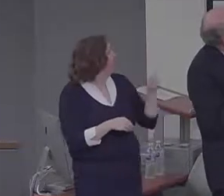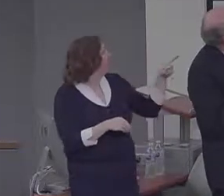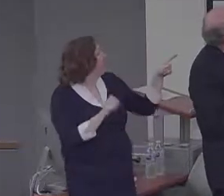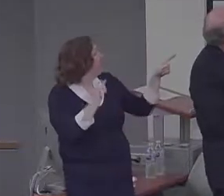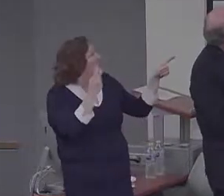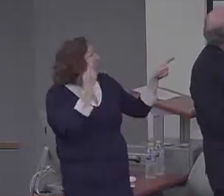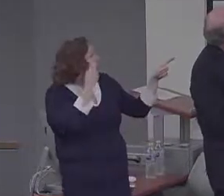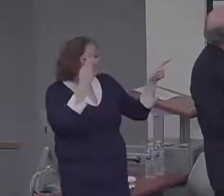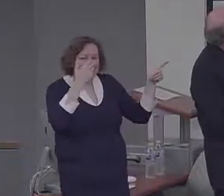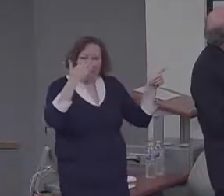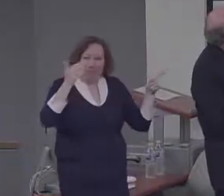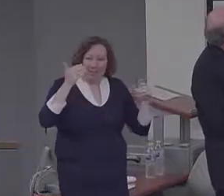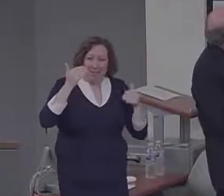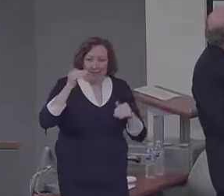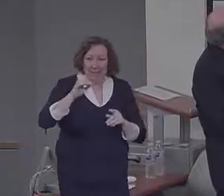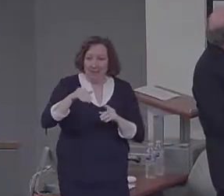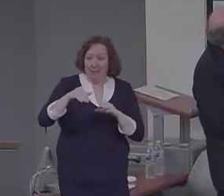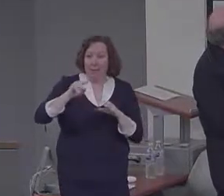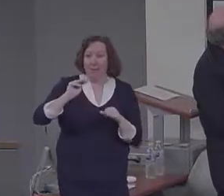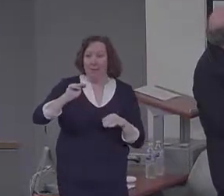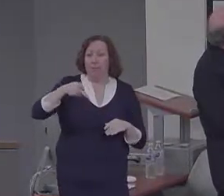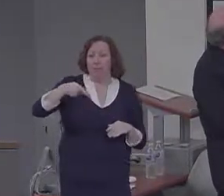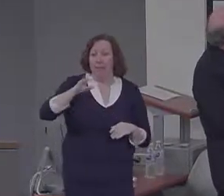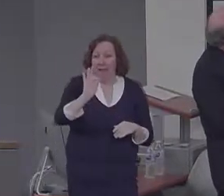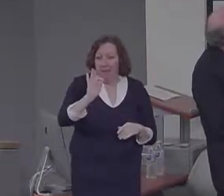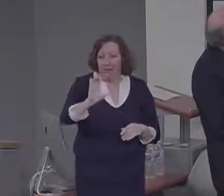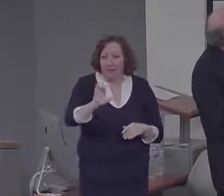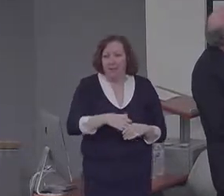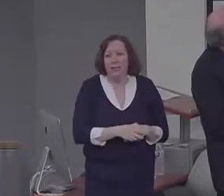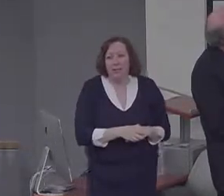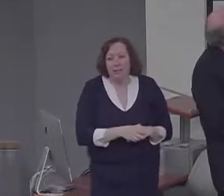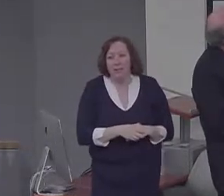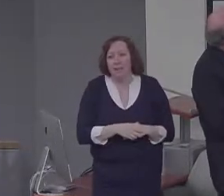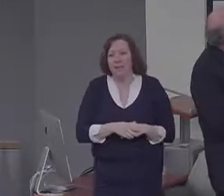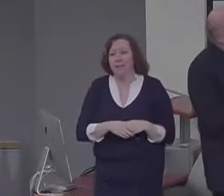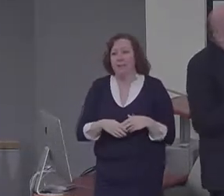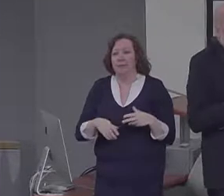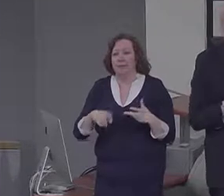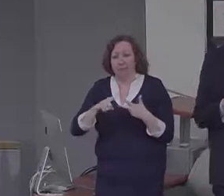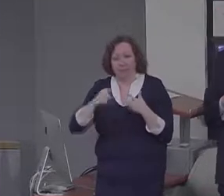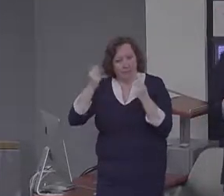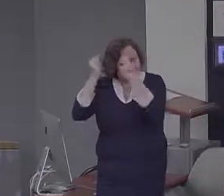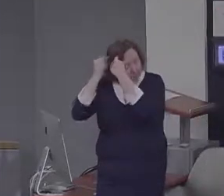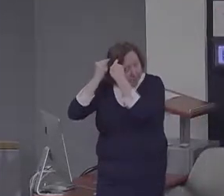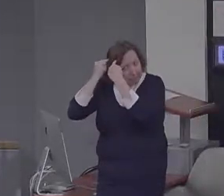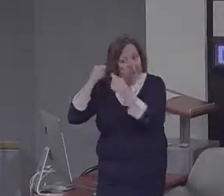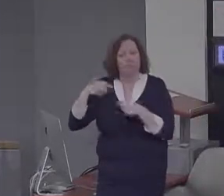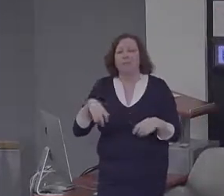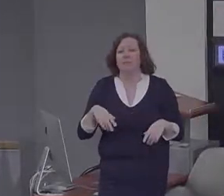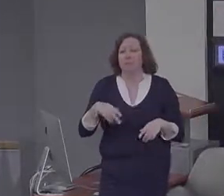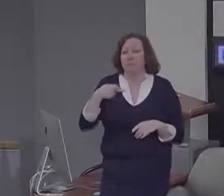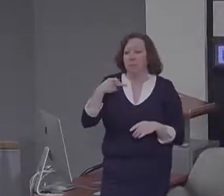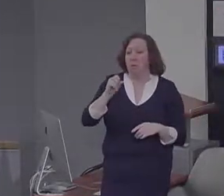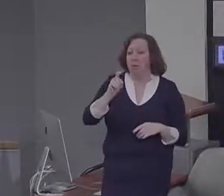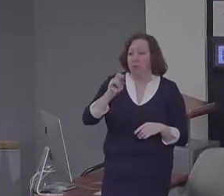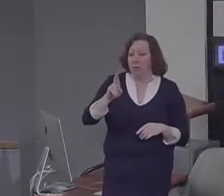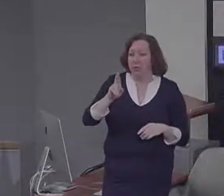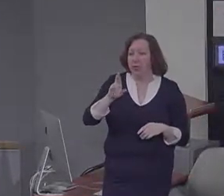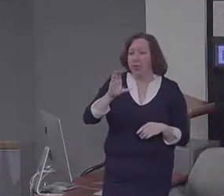and then posterior parietal retrosplenial cortex, posterior singlet show very similar indistinguishable